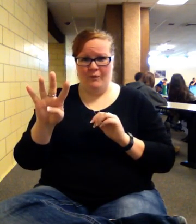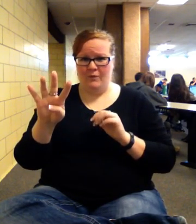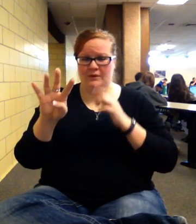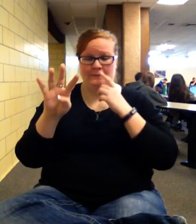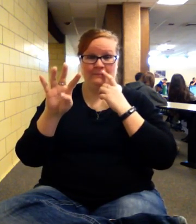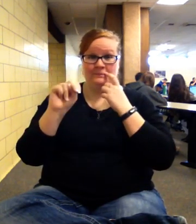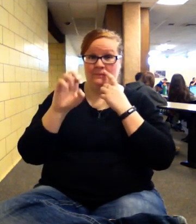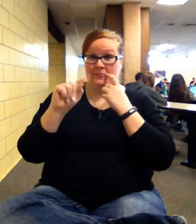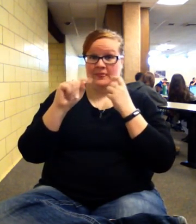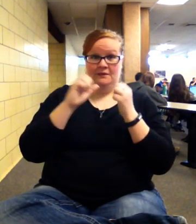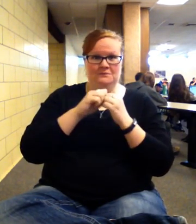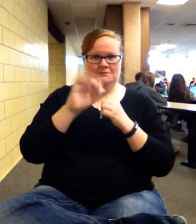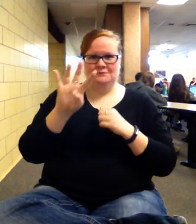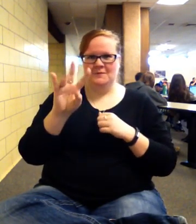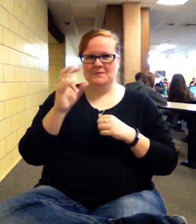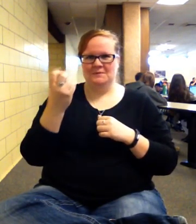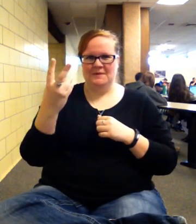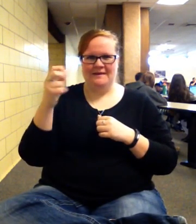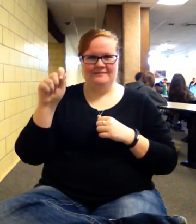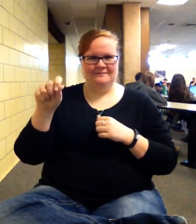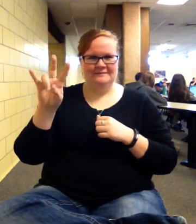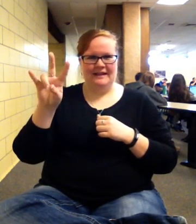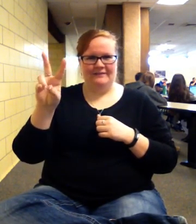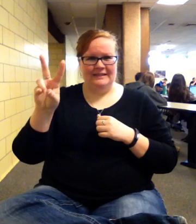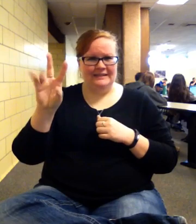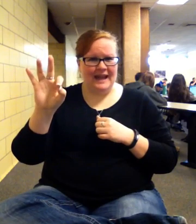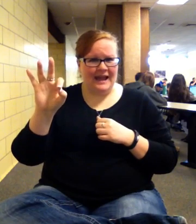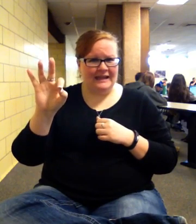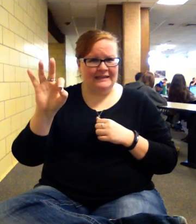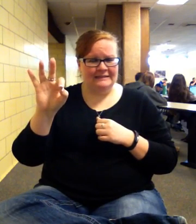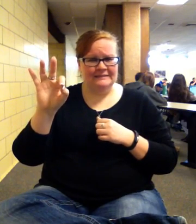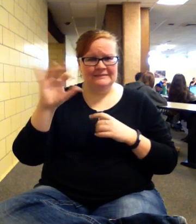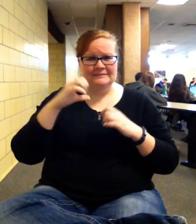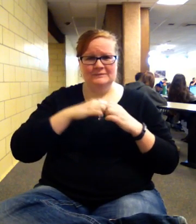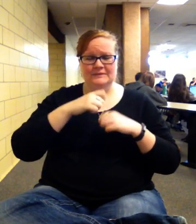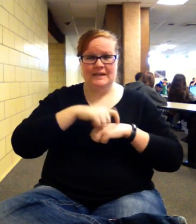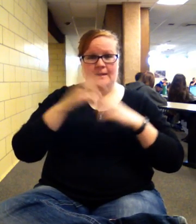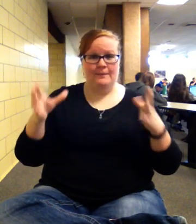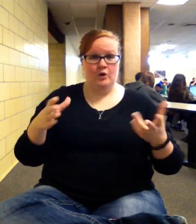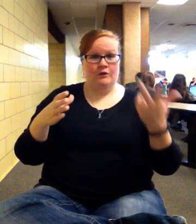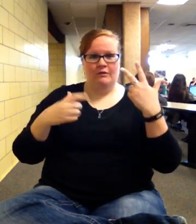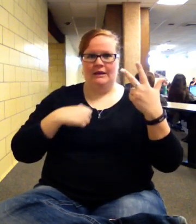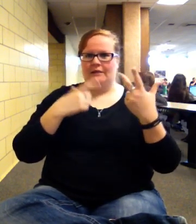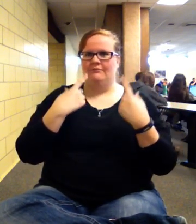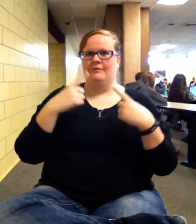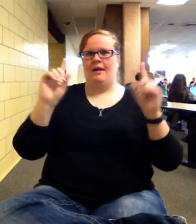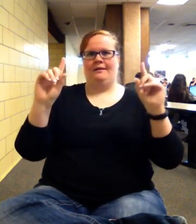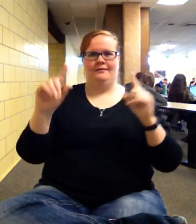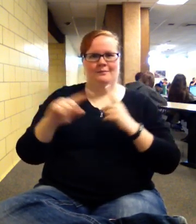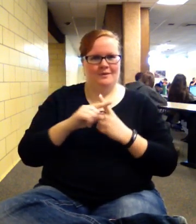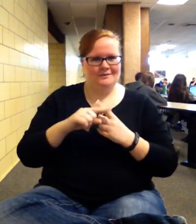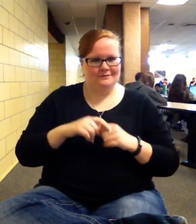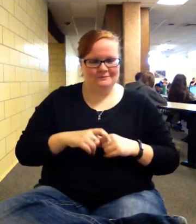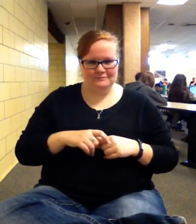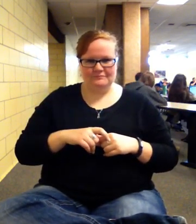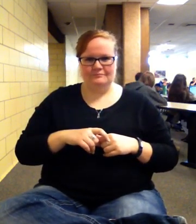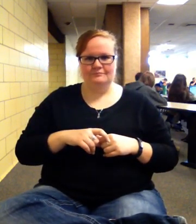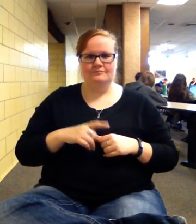with the 412.79 from time period 3, and I finally turn positive. So I know that